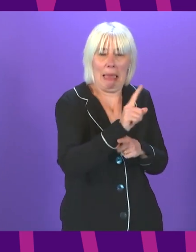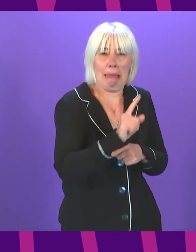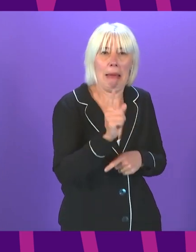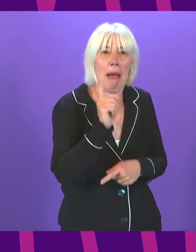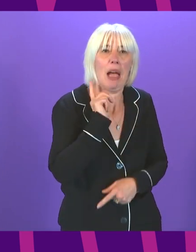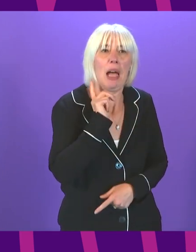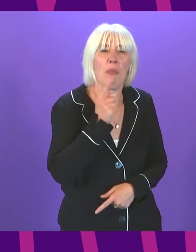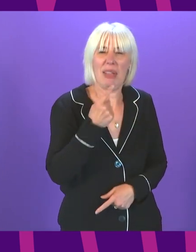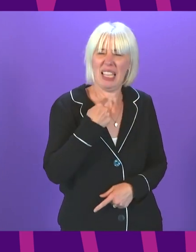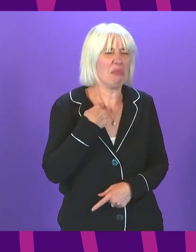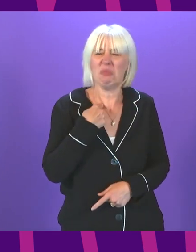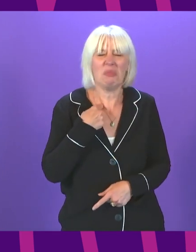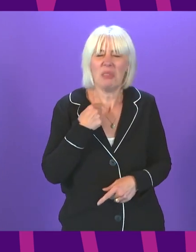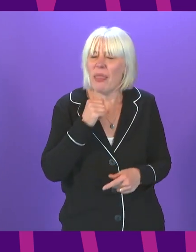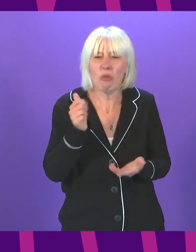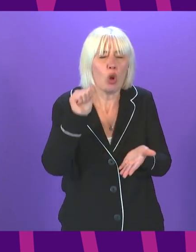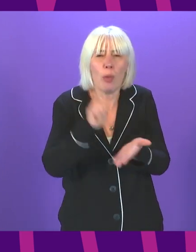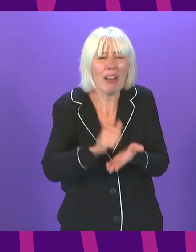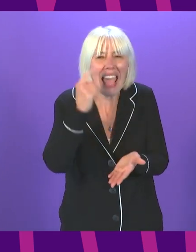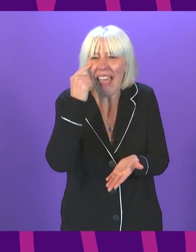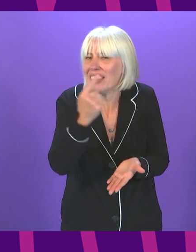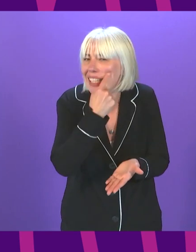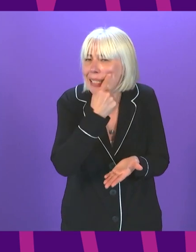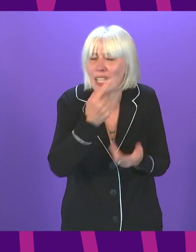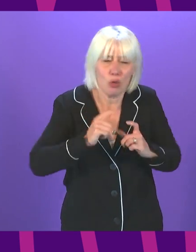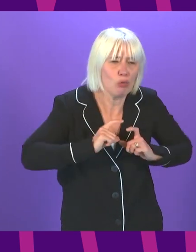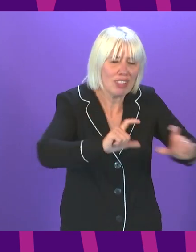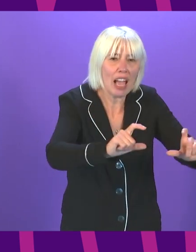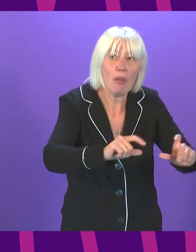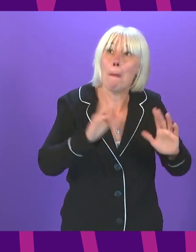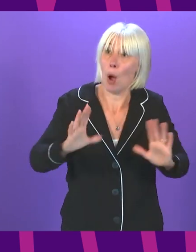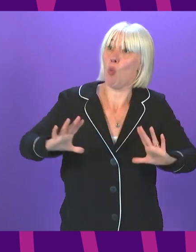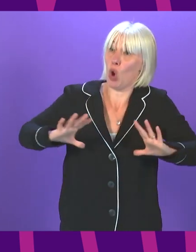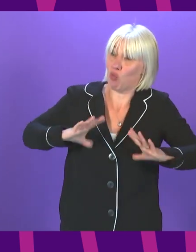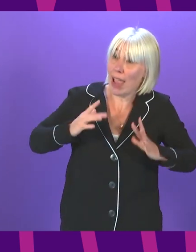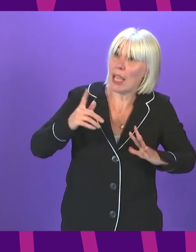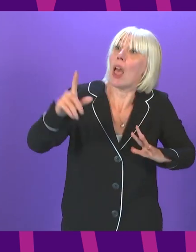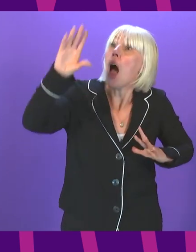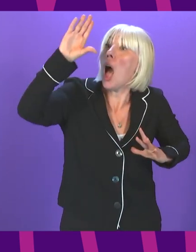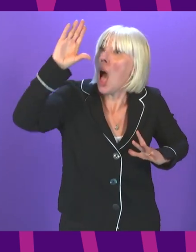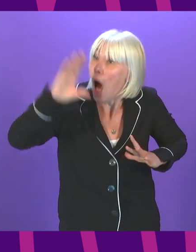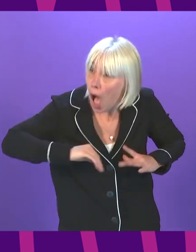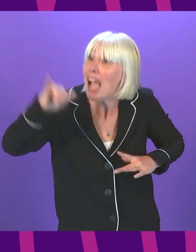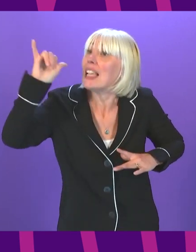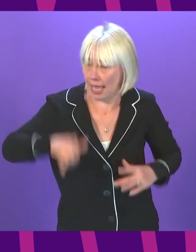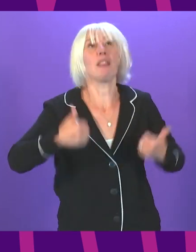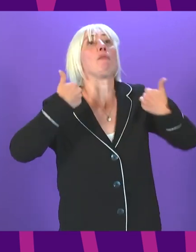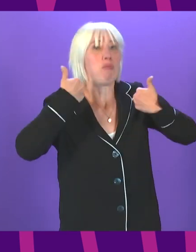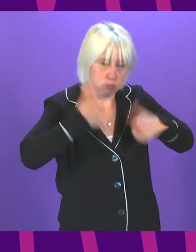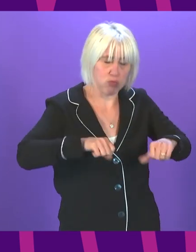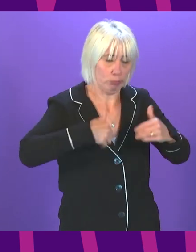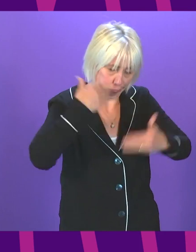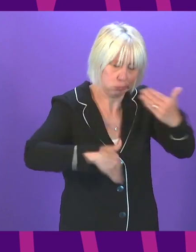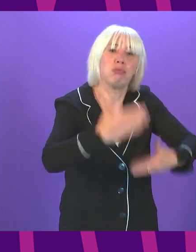and tell us did not have the right evidential base. But we are ready to get the booster campaign underway as soon as the